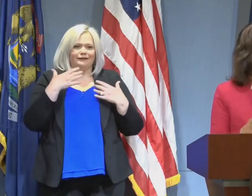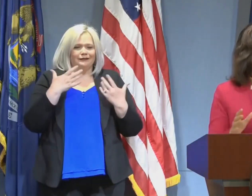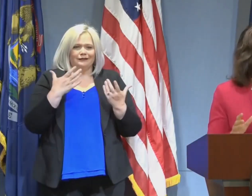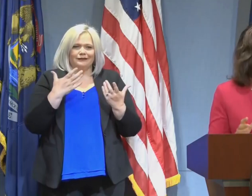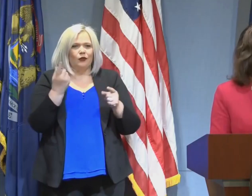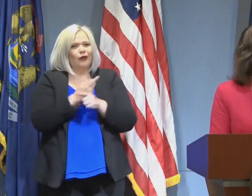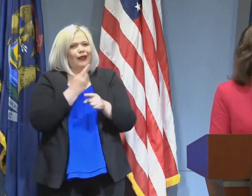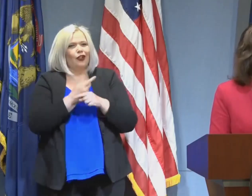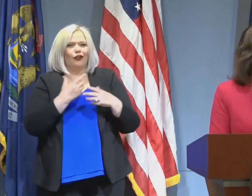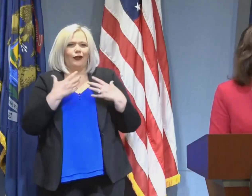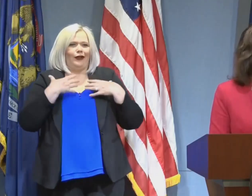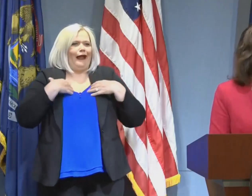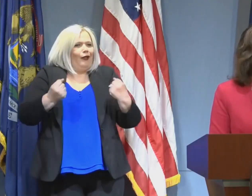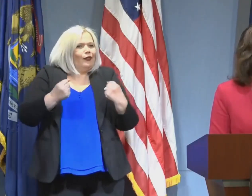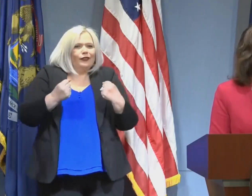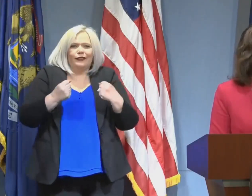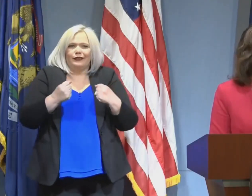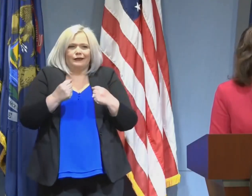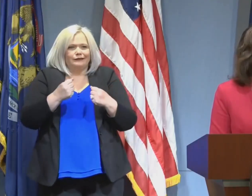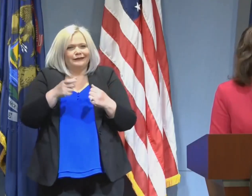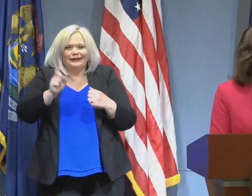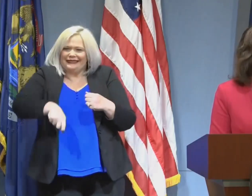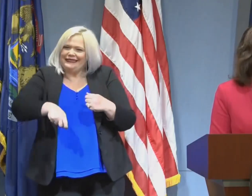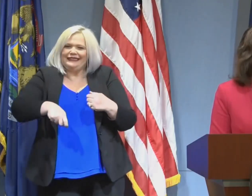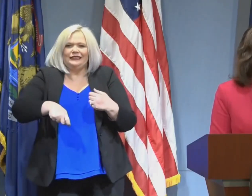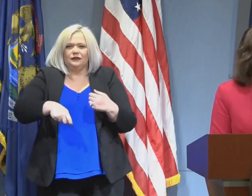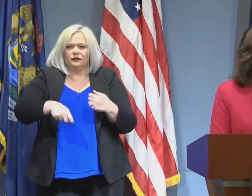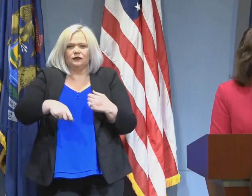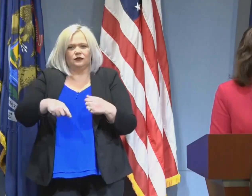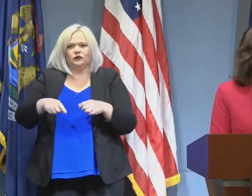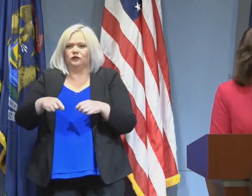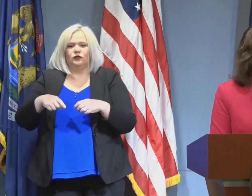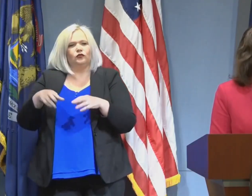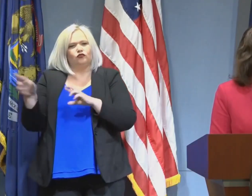a regular atmosphere events that need to be seen.